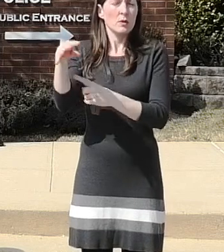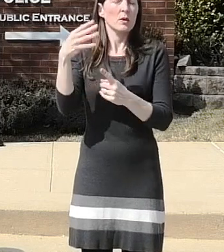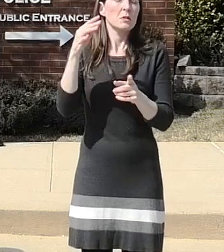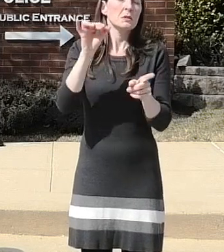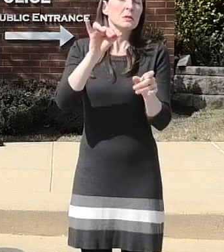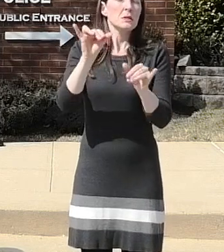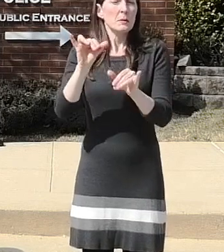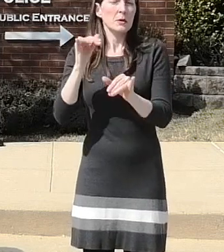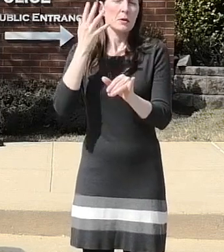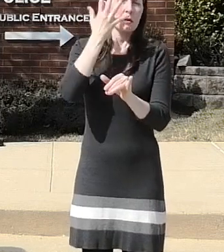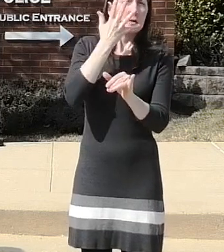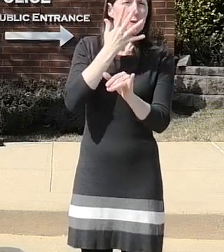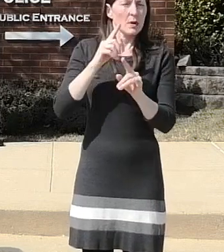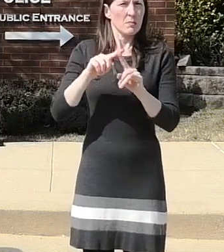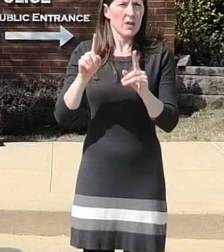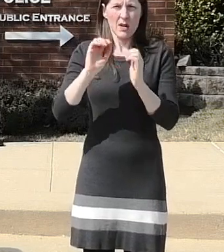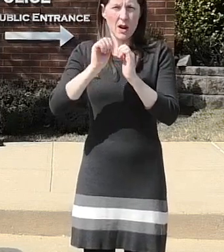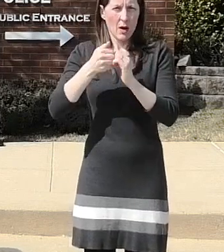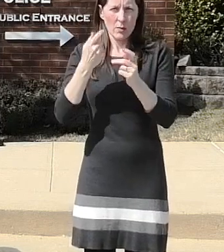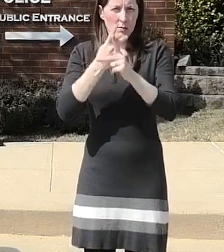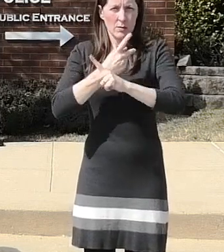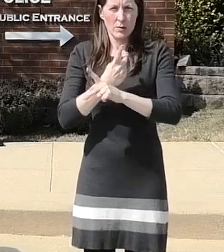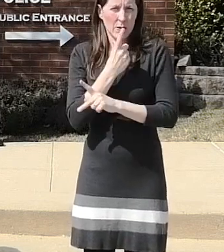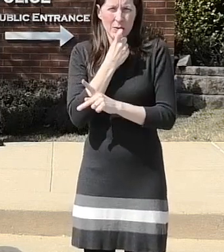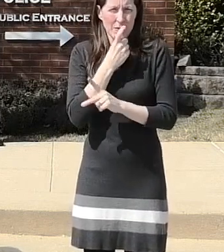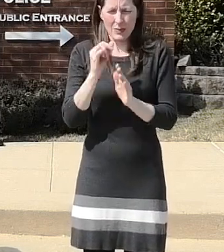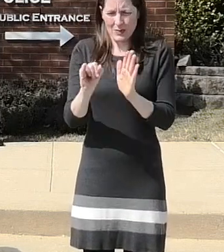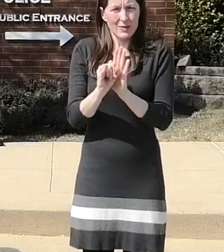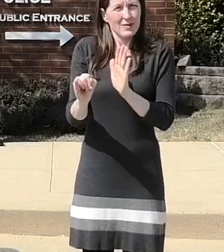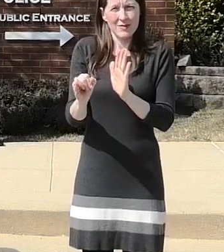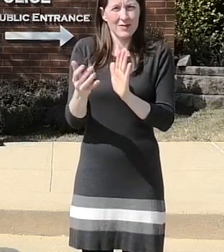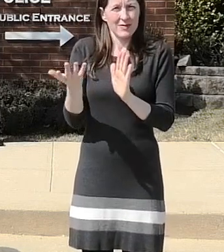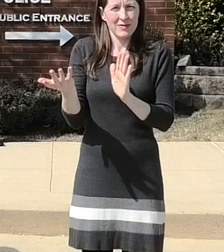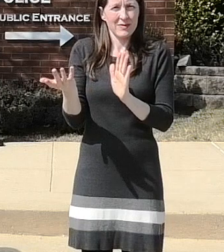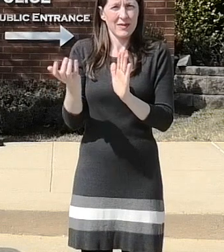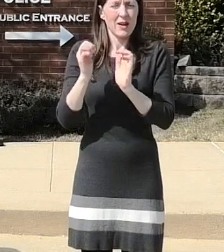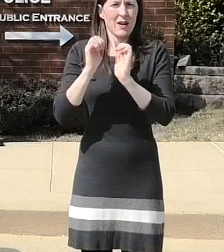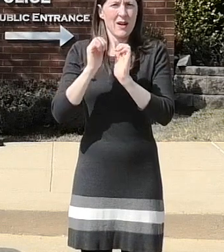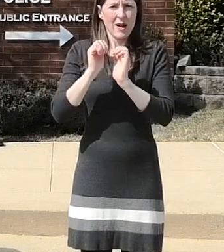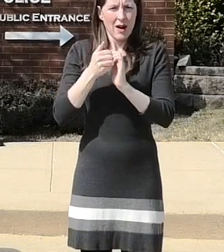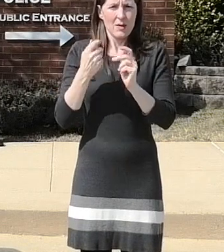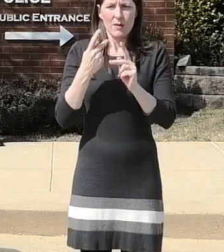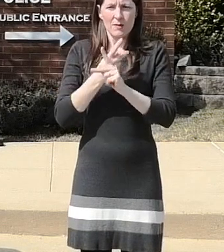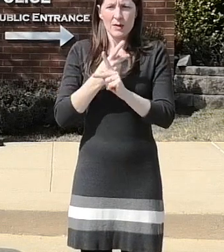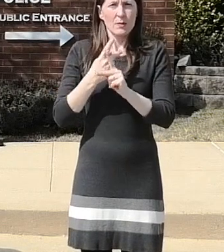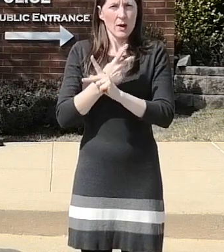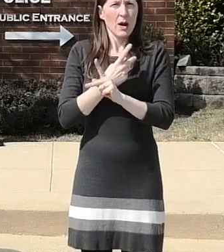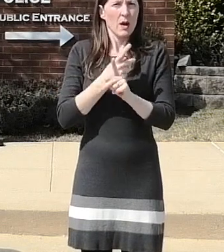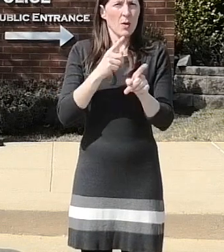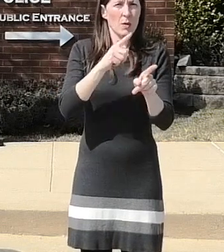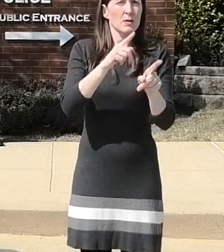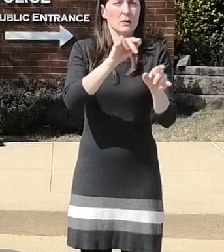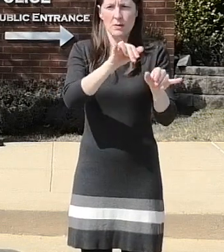how did we piece together how did they piece together um that all of them were committed by the same suspect